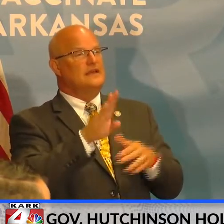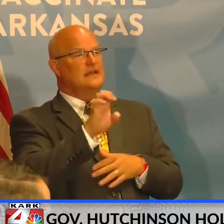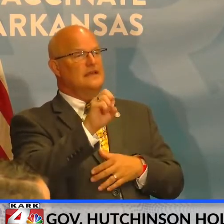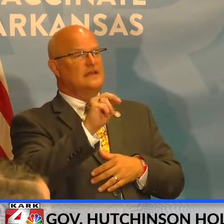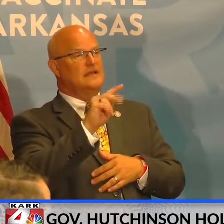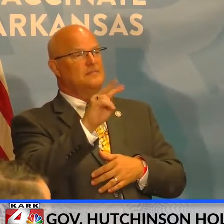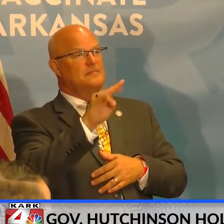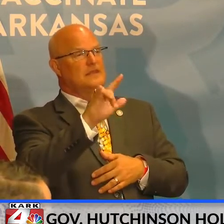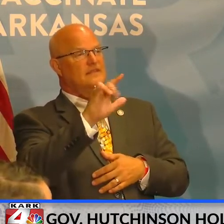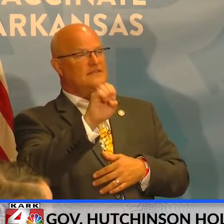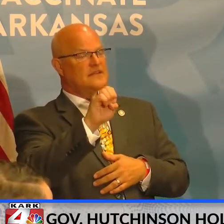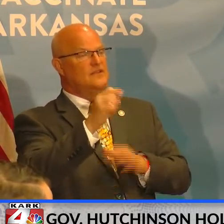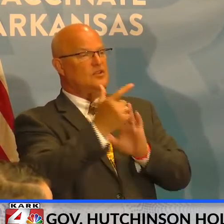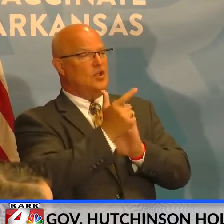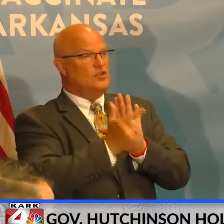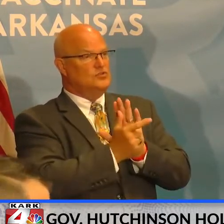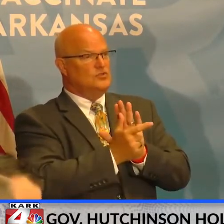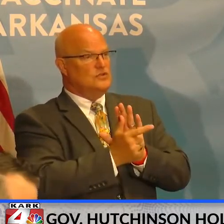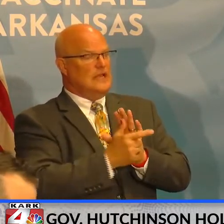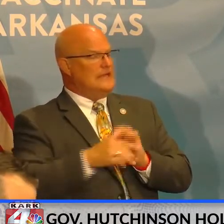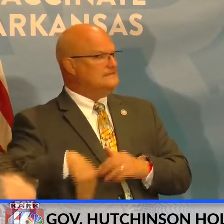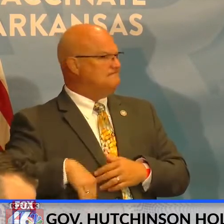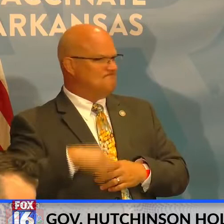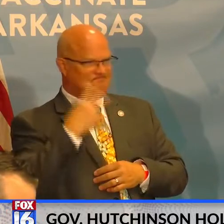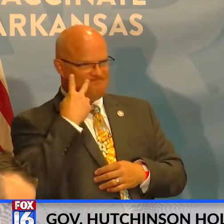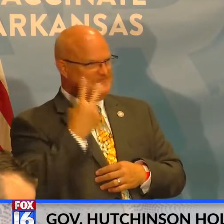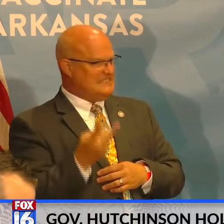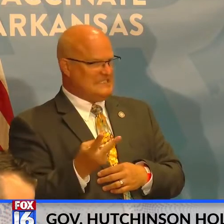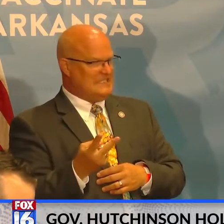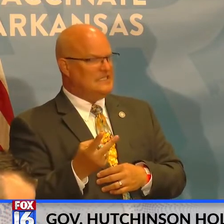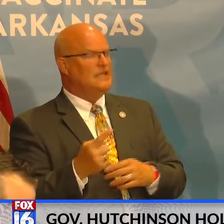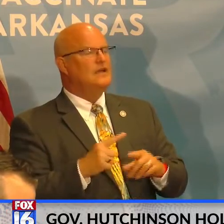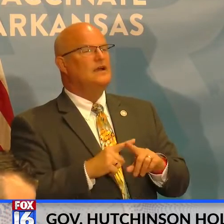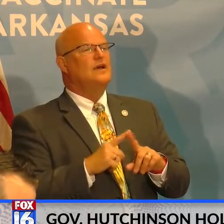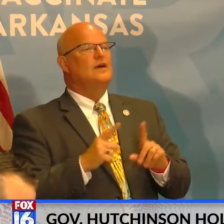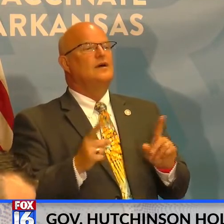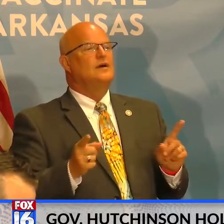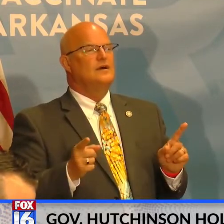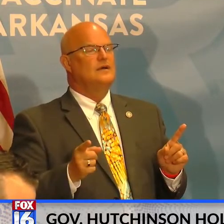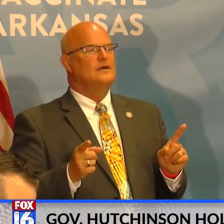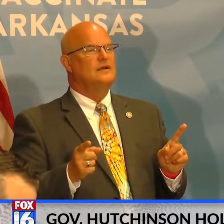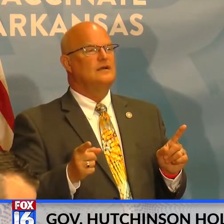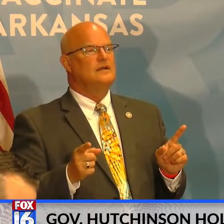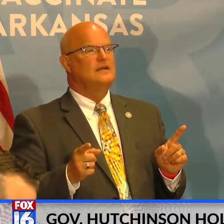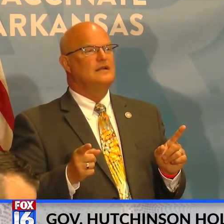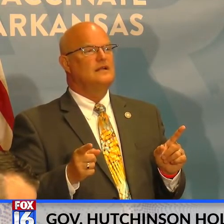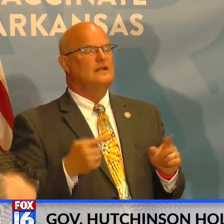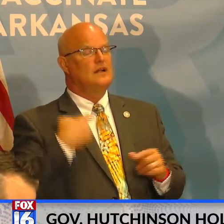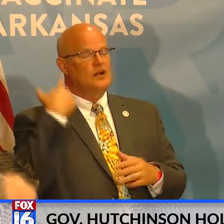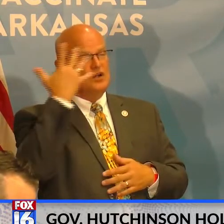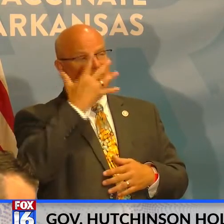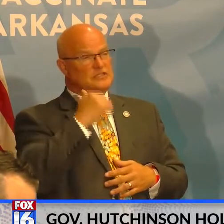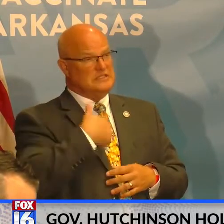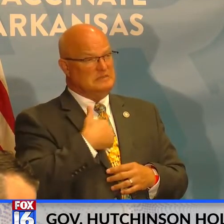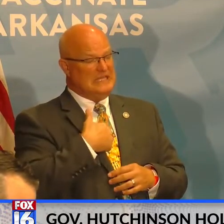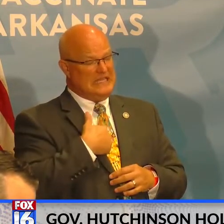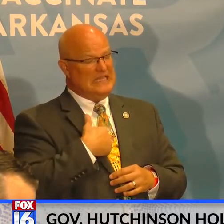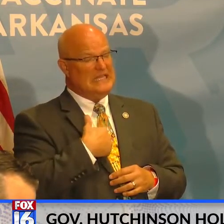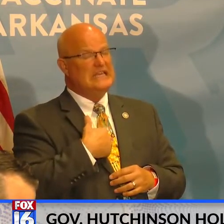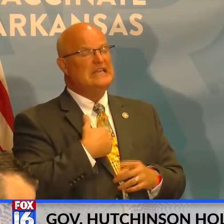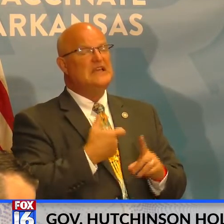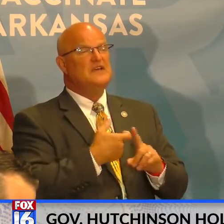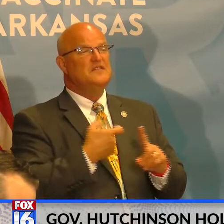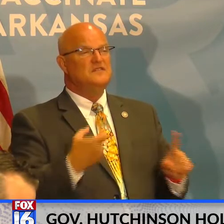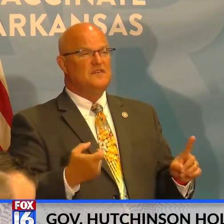lawsuit, uh, I haven't seen that, uh, but, uh, it looks to me like that from a